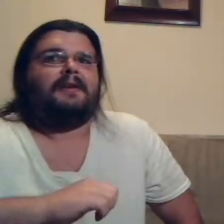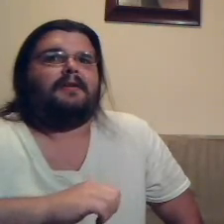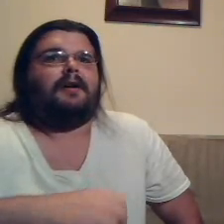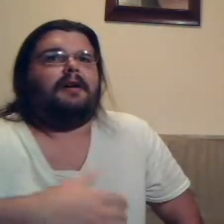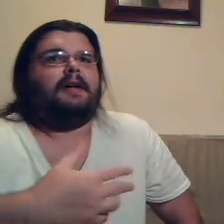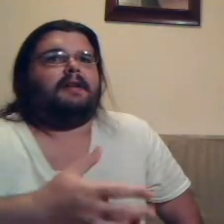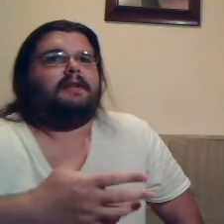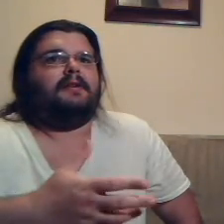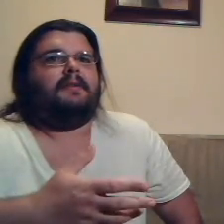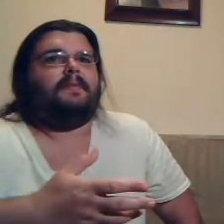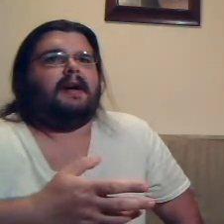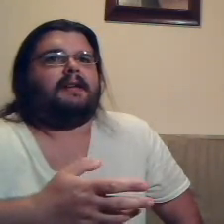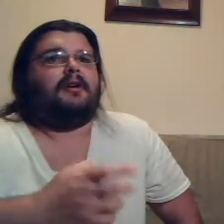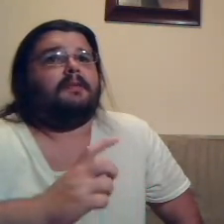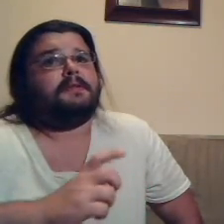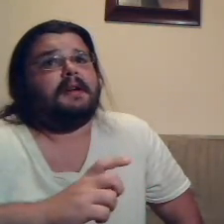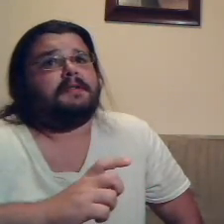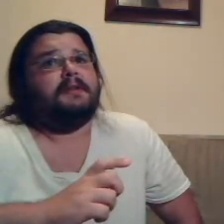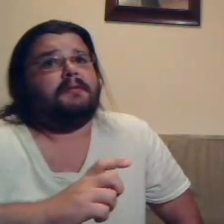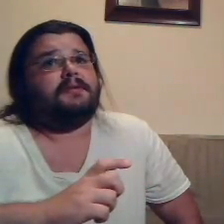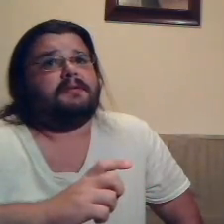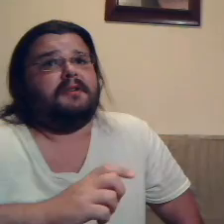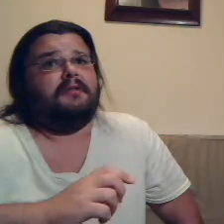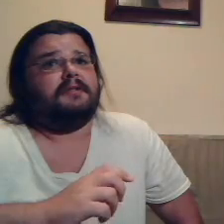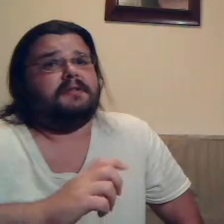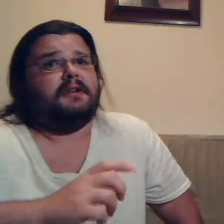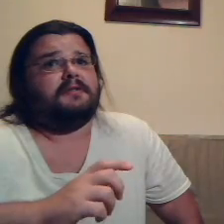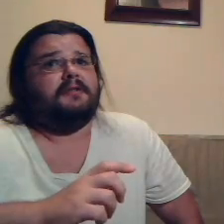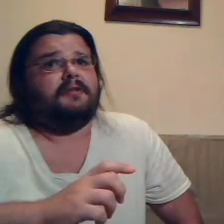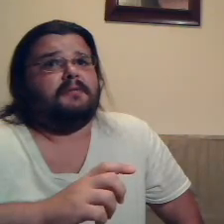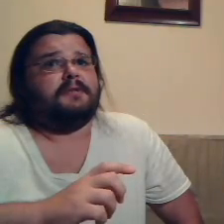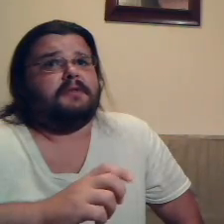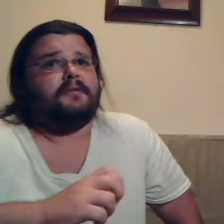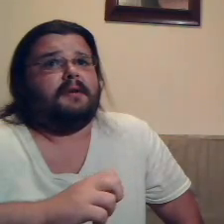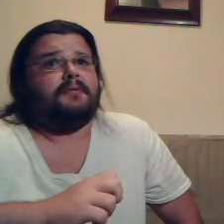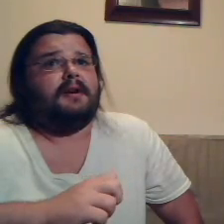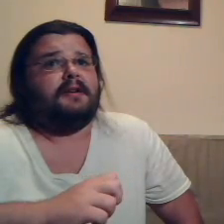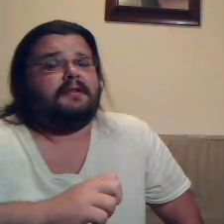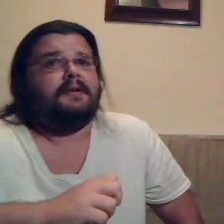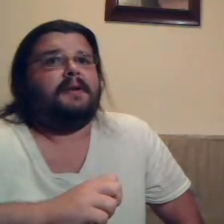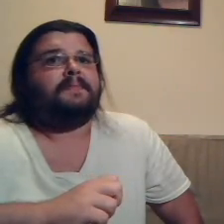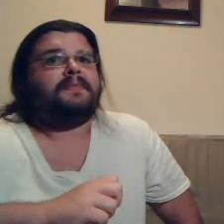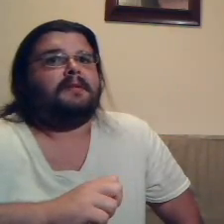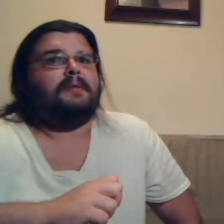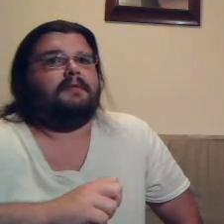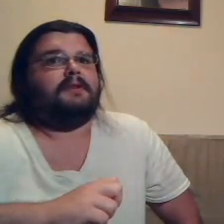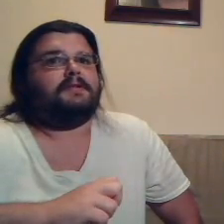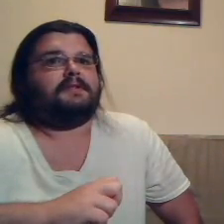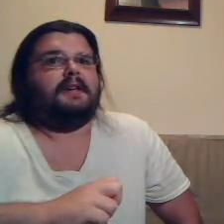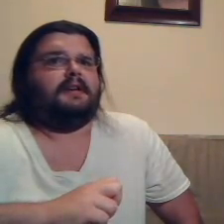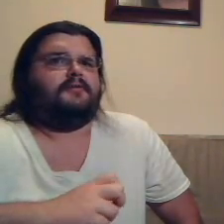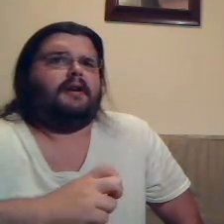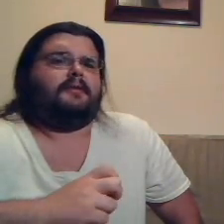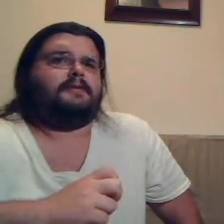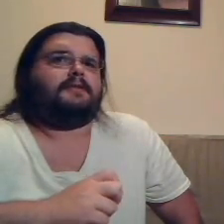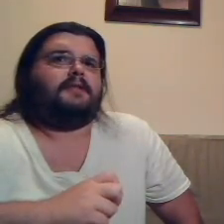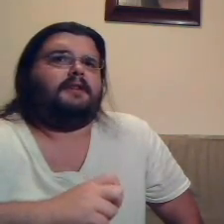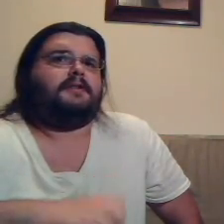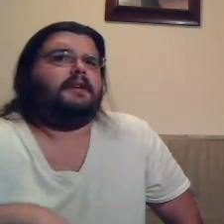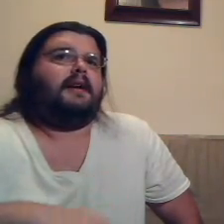Well, and, you know, I can almost kind of see where she was going since all she ordered was a drink. But it wasn't just any drink. was a slushie. And